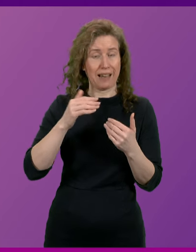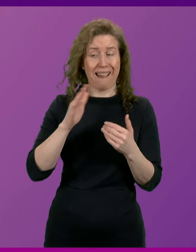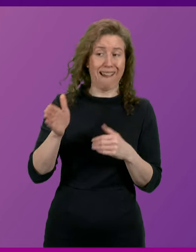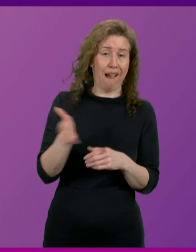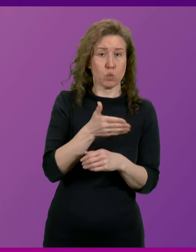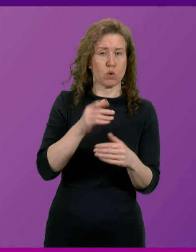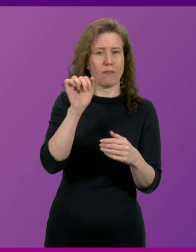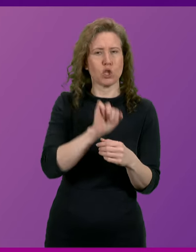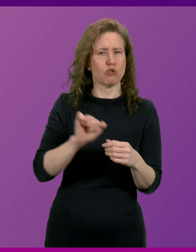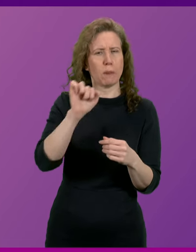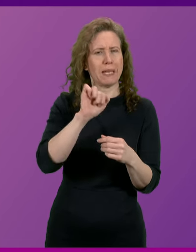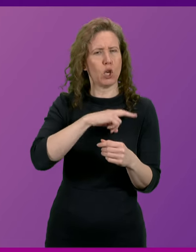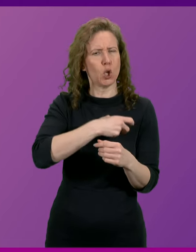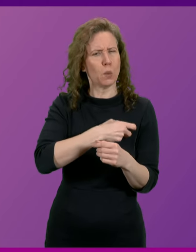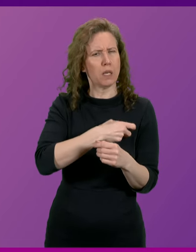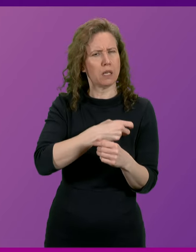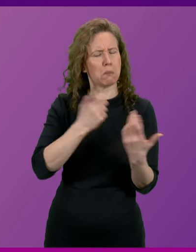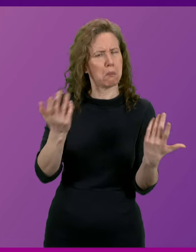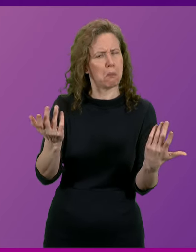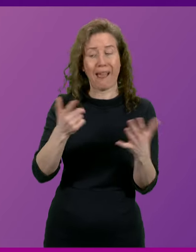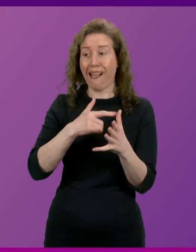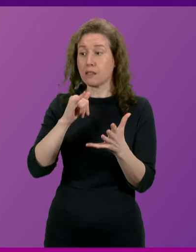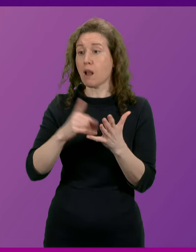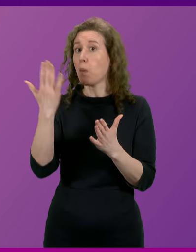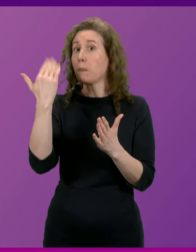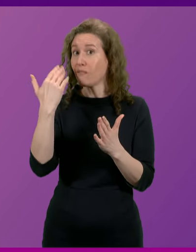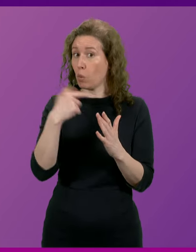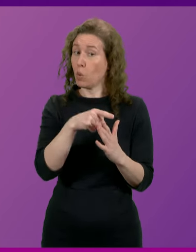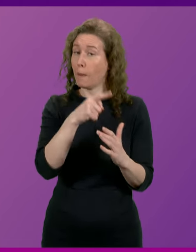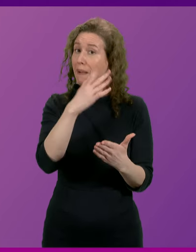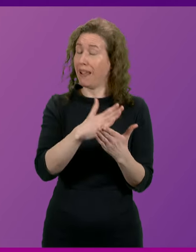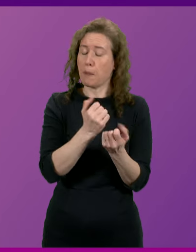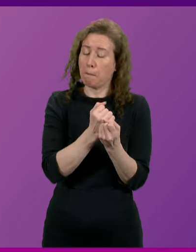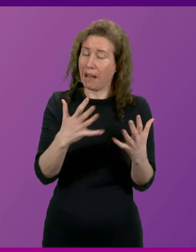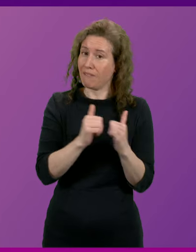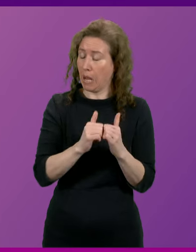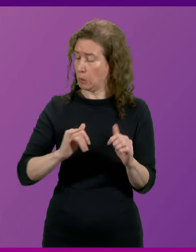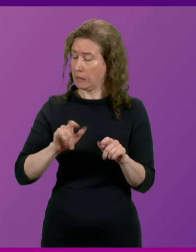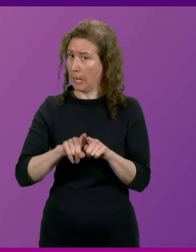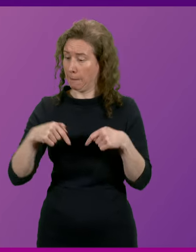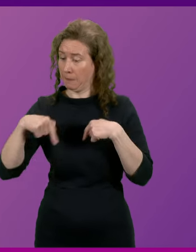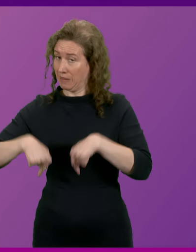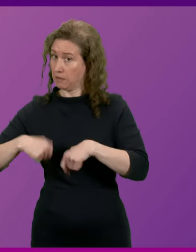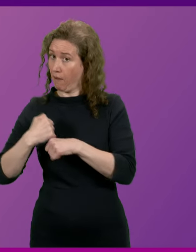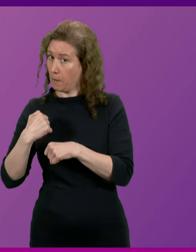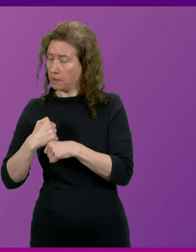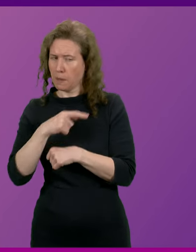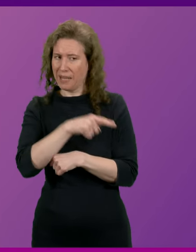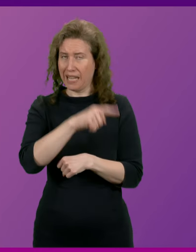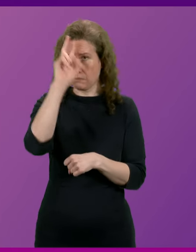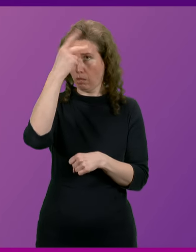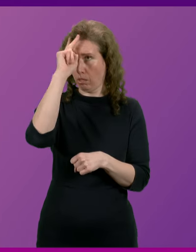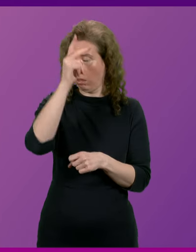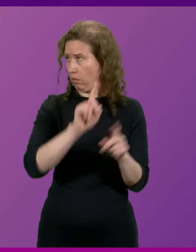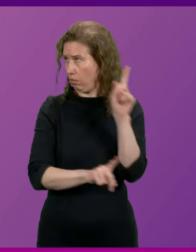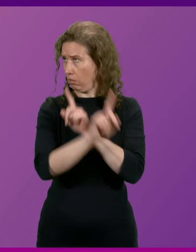Union. Because I think Officer Anna Sauer used to believe in many of the values that this government believes in. He has, of course, flip-flopped,